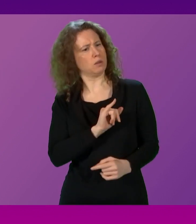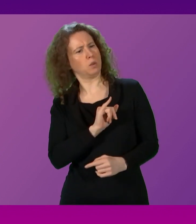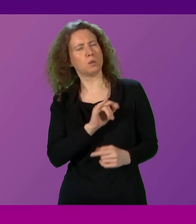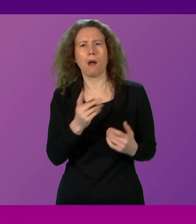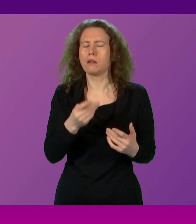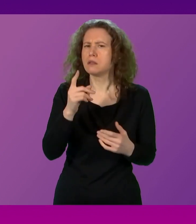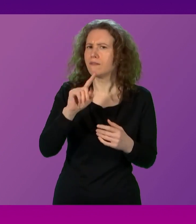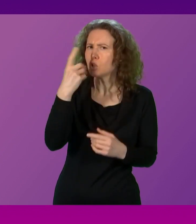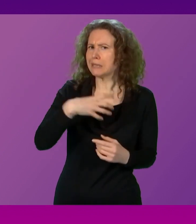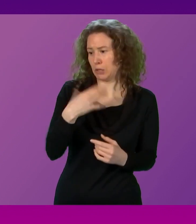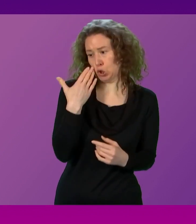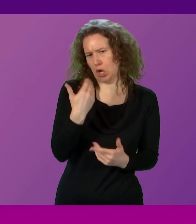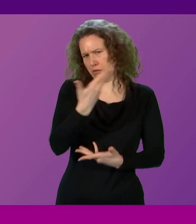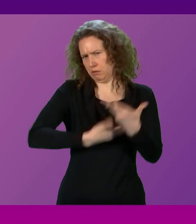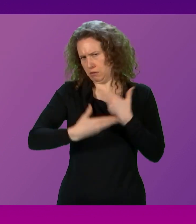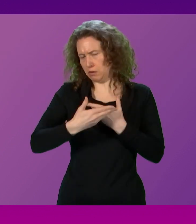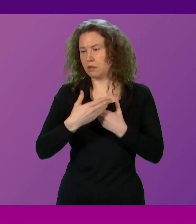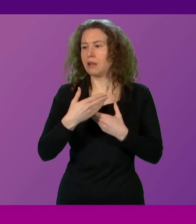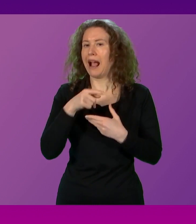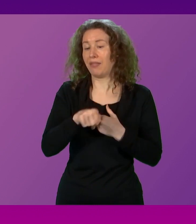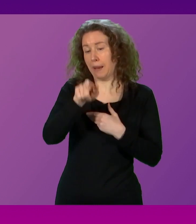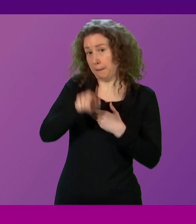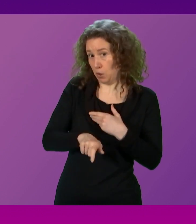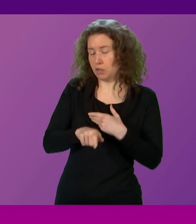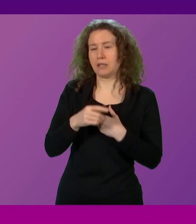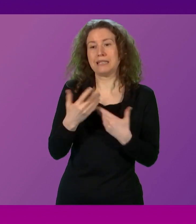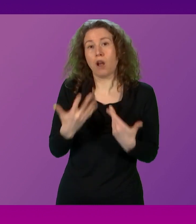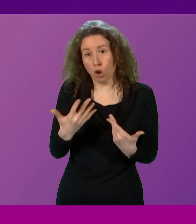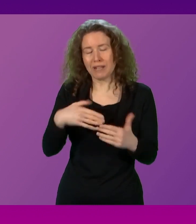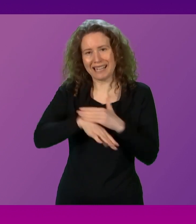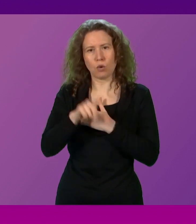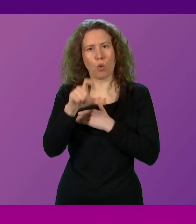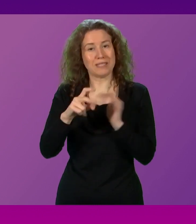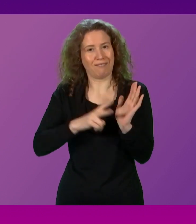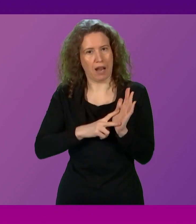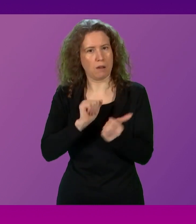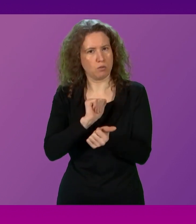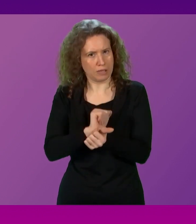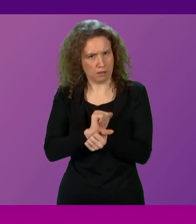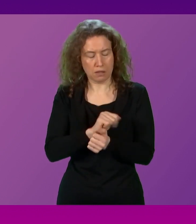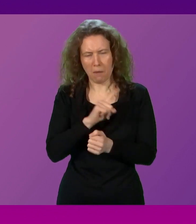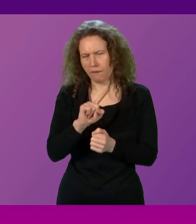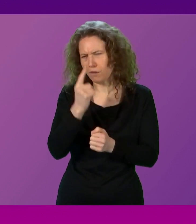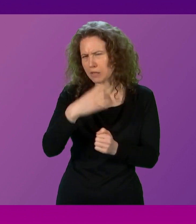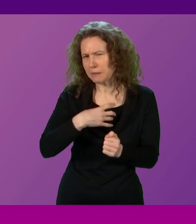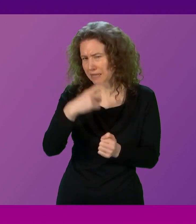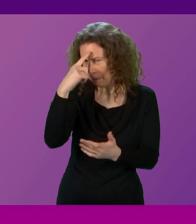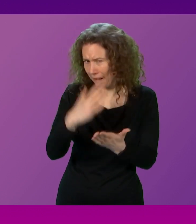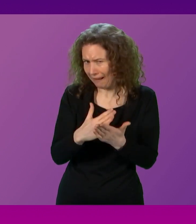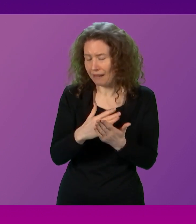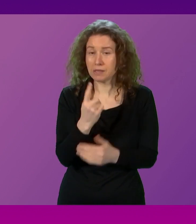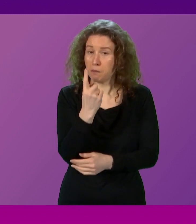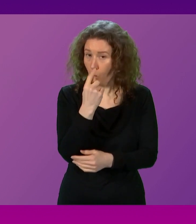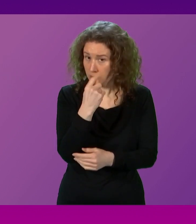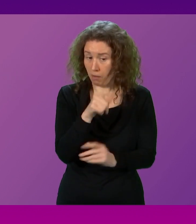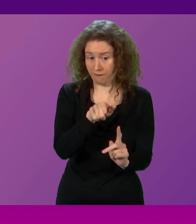Minister has just said, and given he is currently in Cornton Vale, does the First Minister believe that it's possible